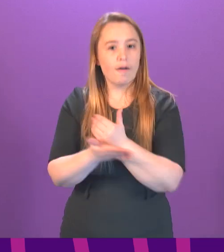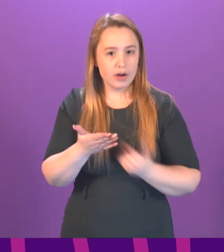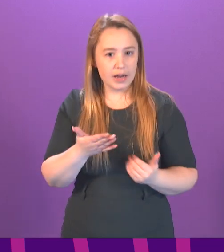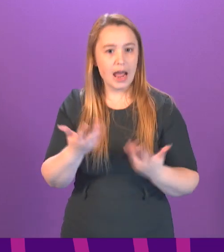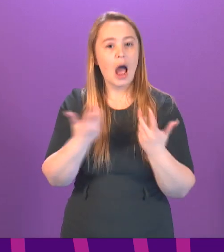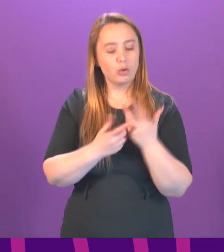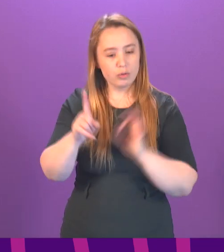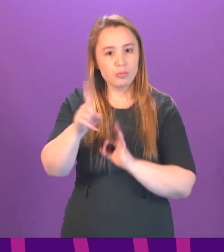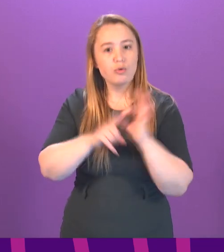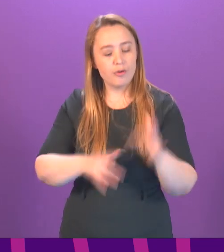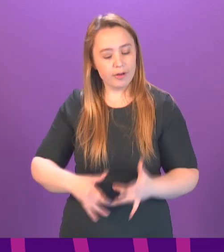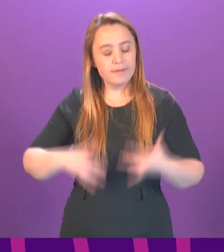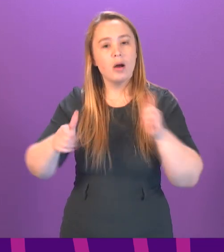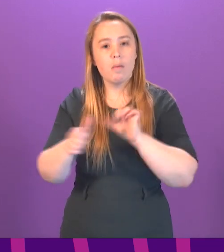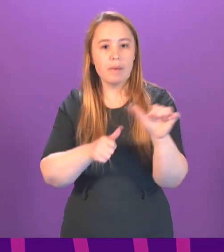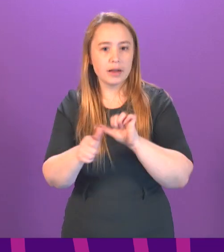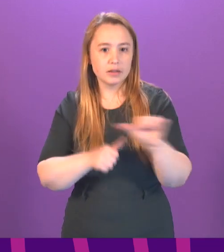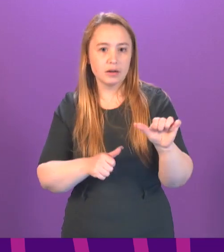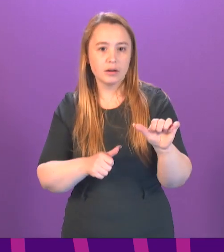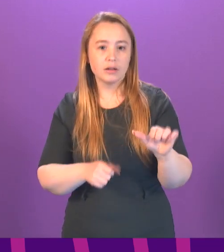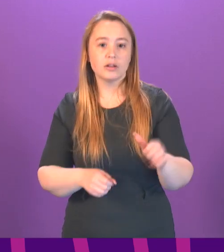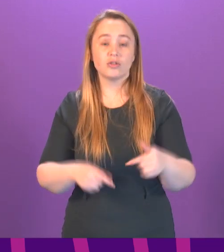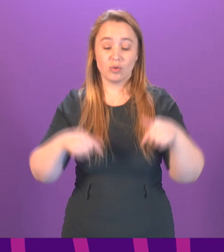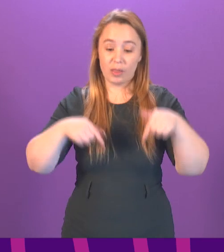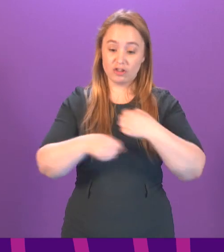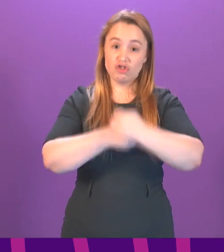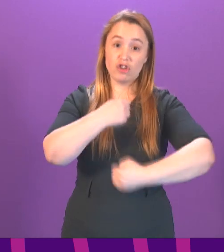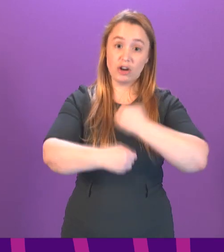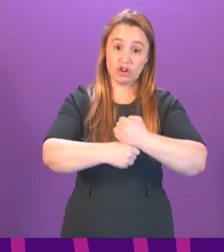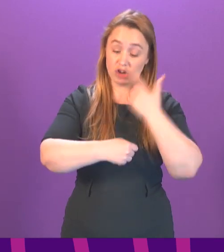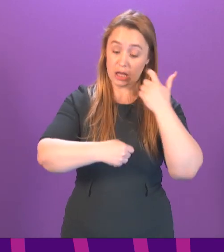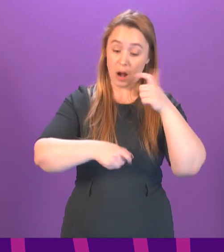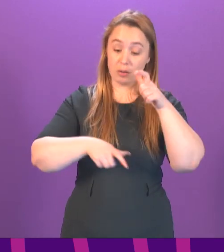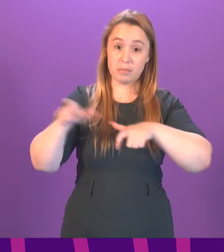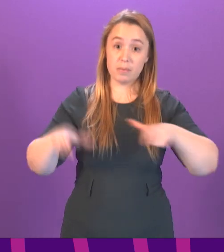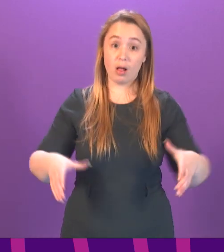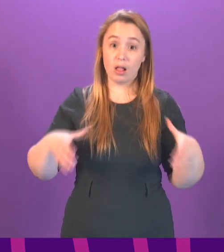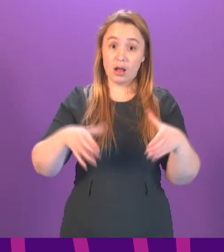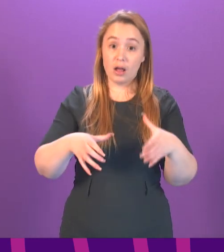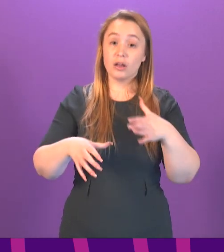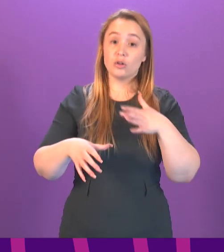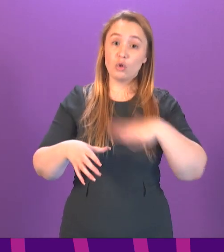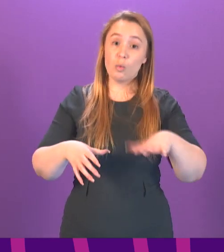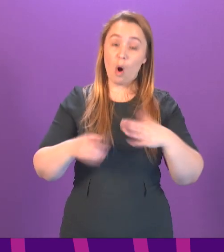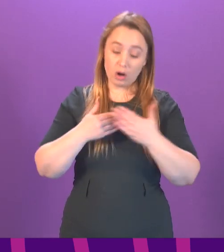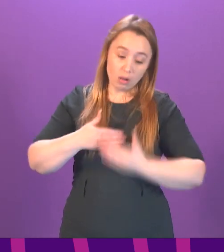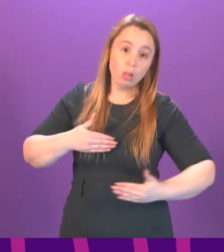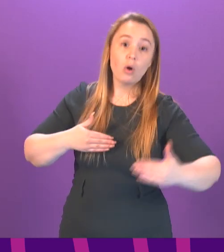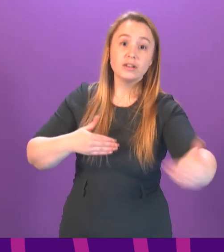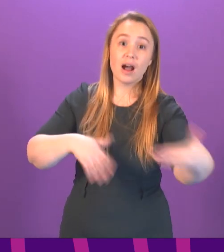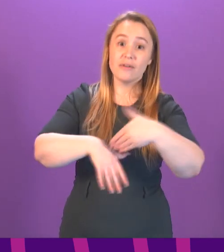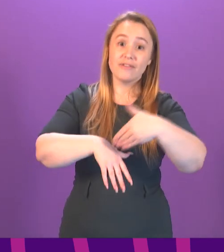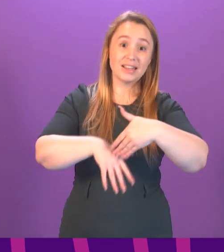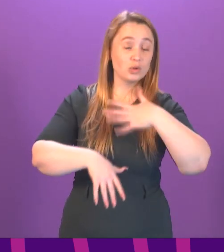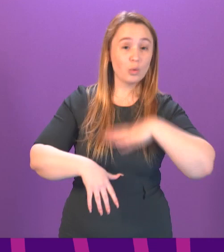so that whatever else happens or doesn't happen here, this generation of young people do not pay that life long price for